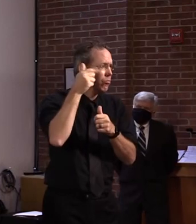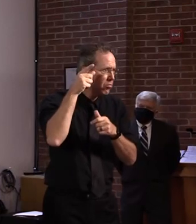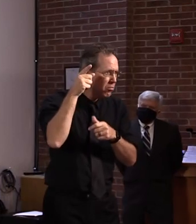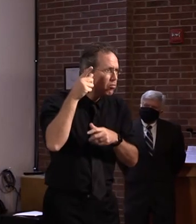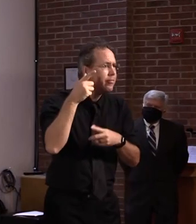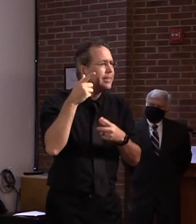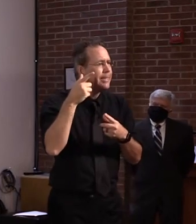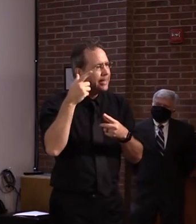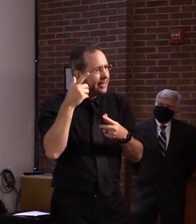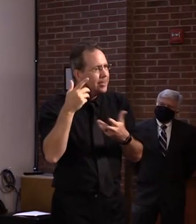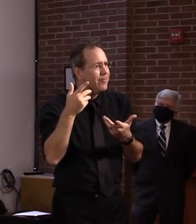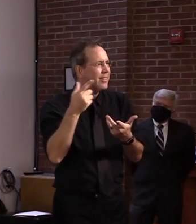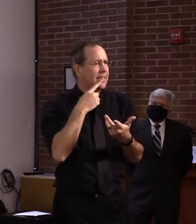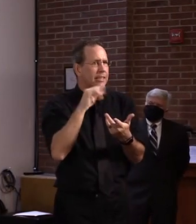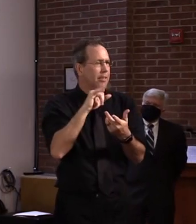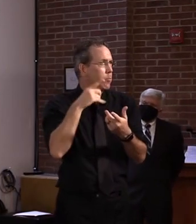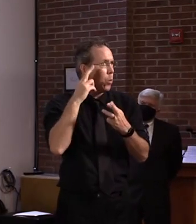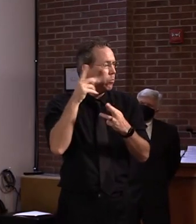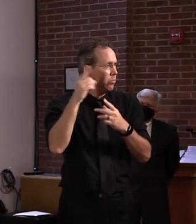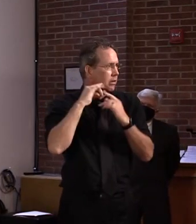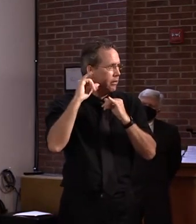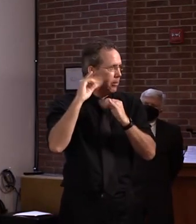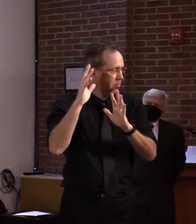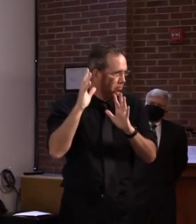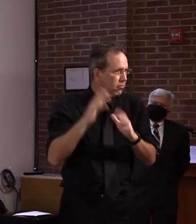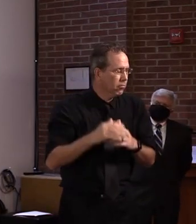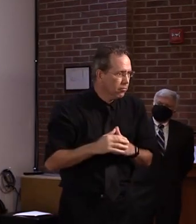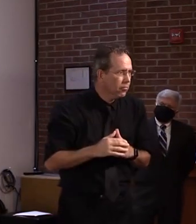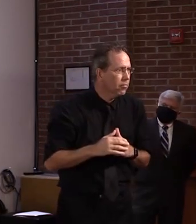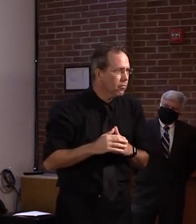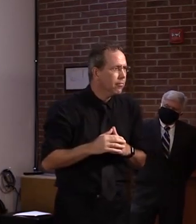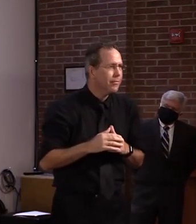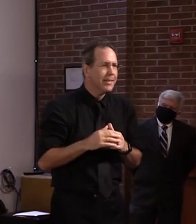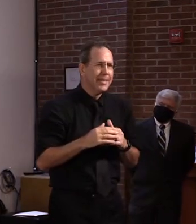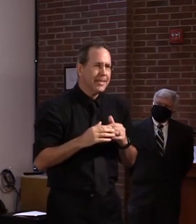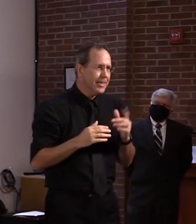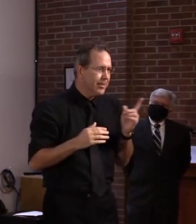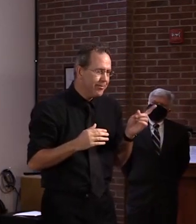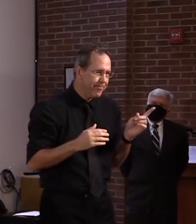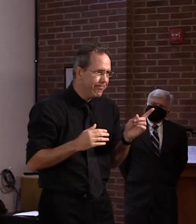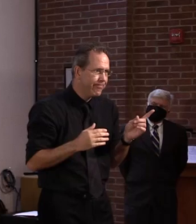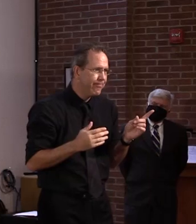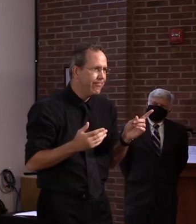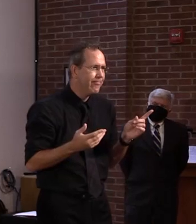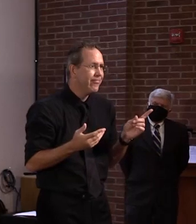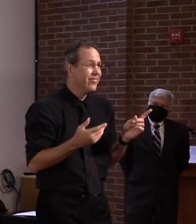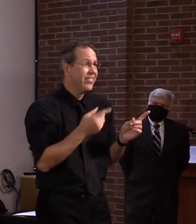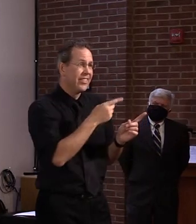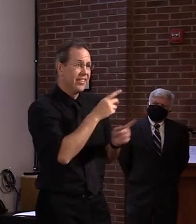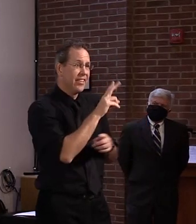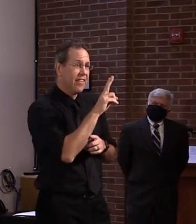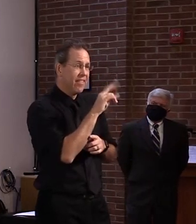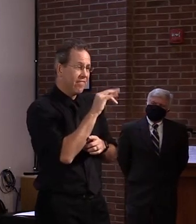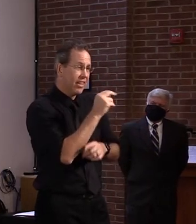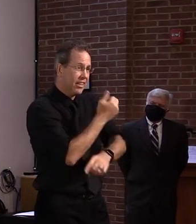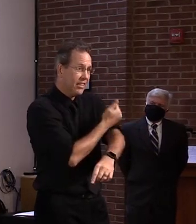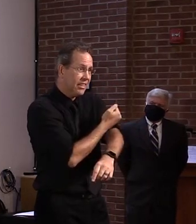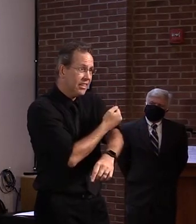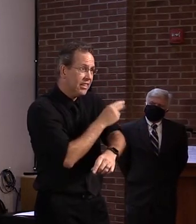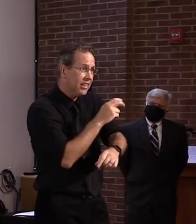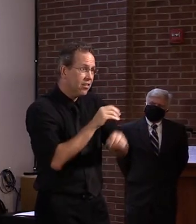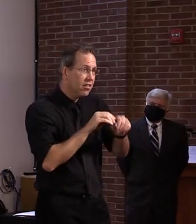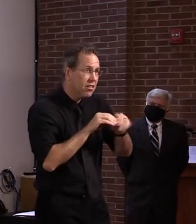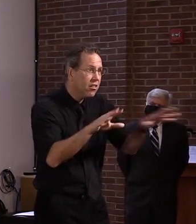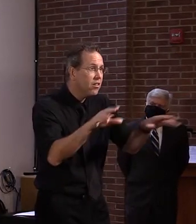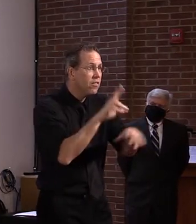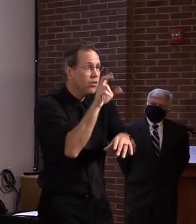there's not going to be a vaccine provided to all Americans that hasn't really been